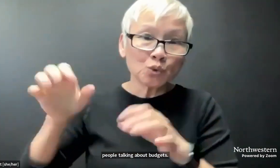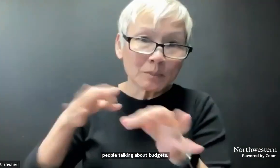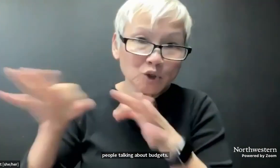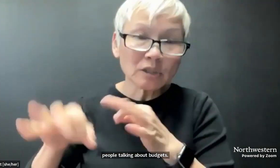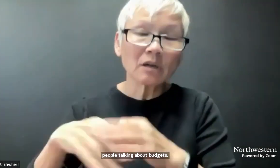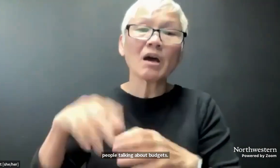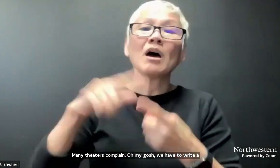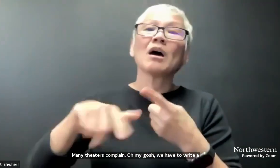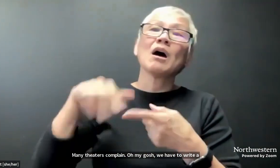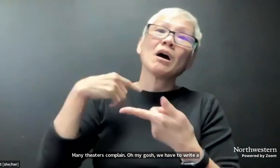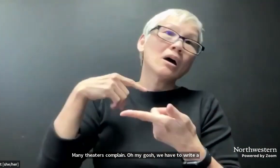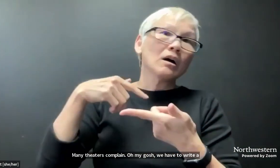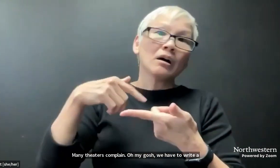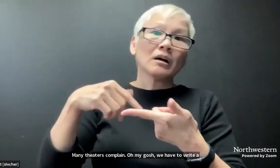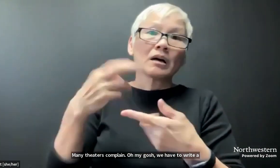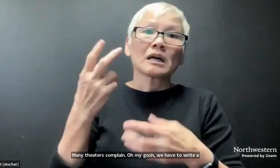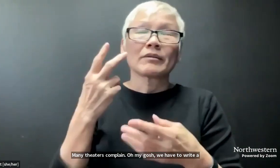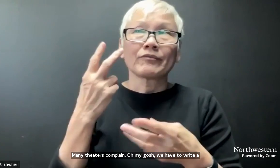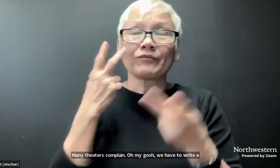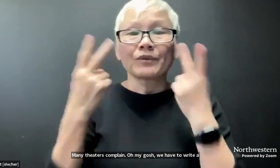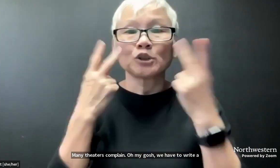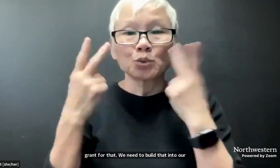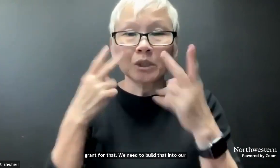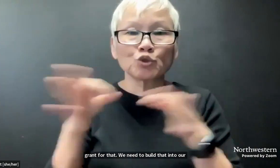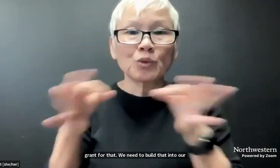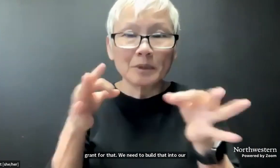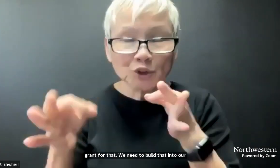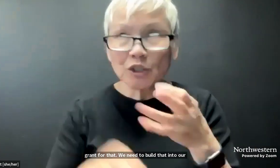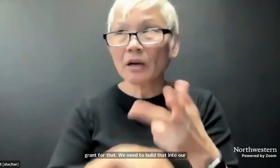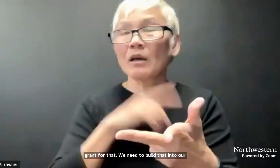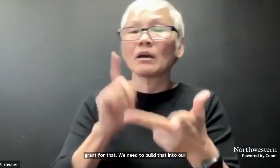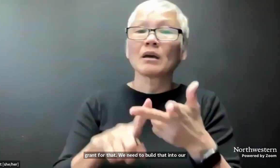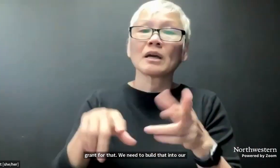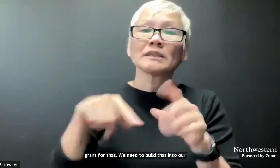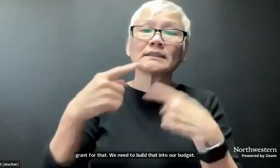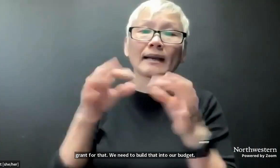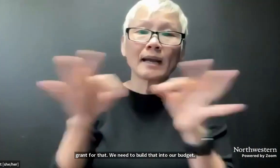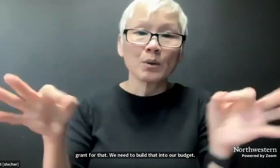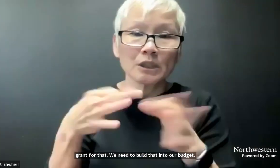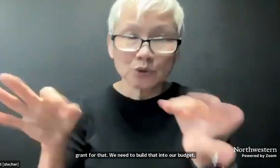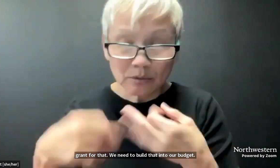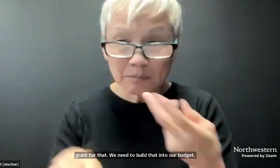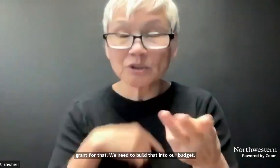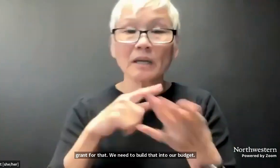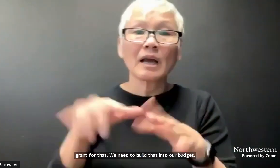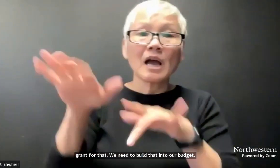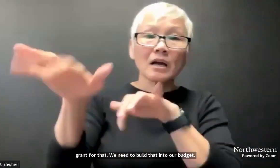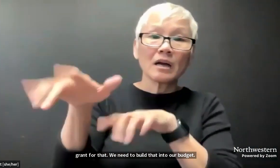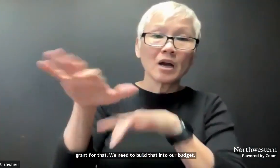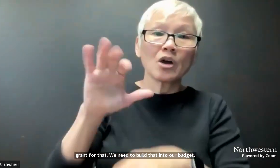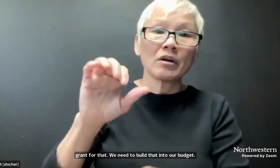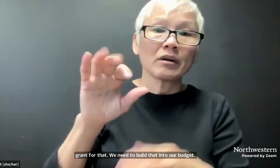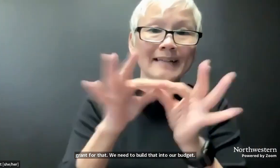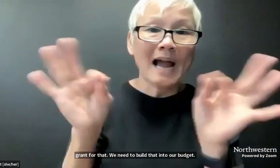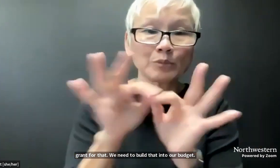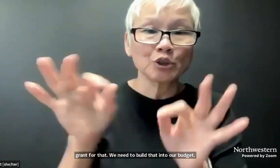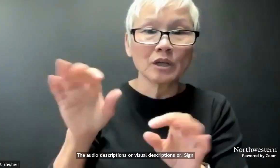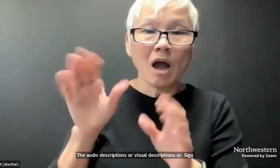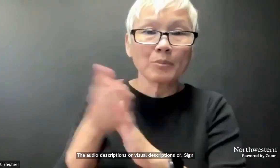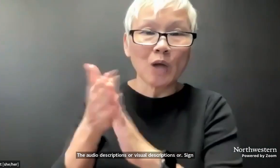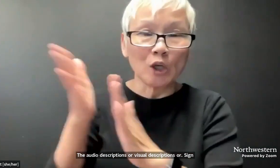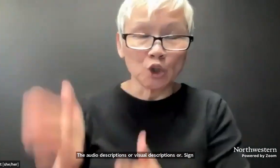that. We need to build that into our budget, the audio descriptions or visual descriptions or sign language